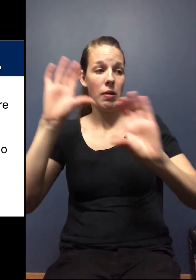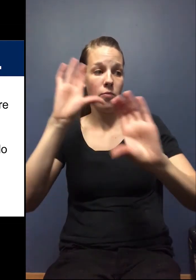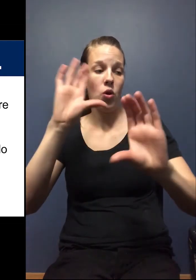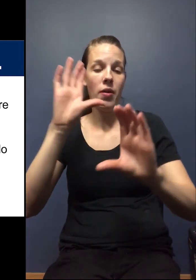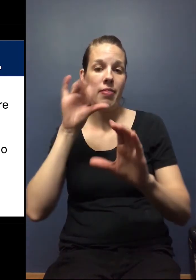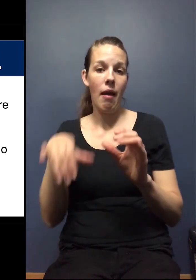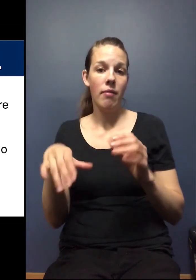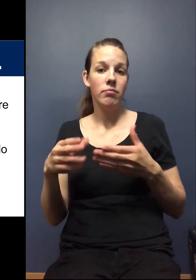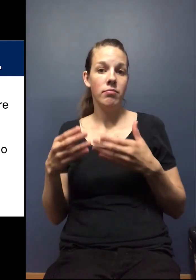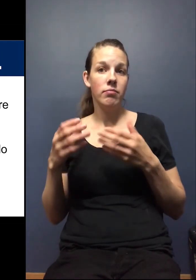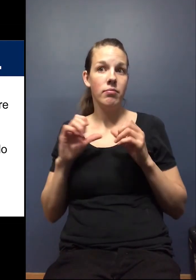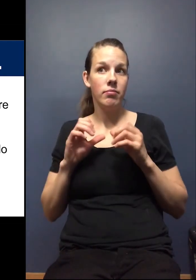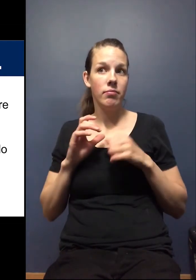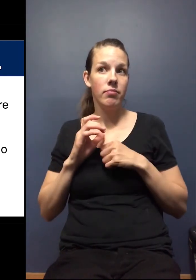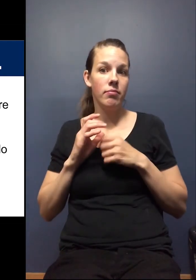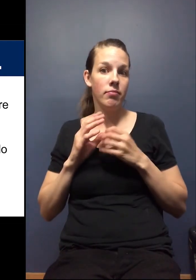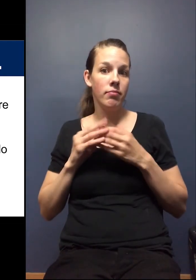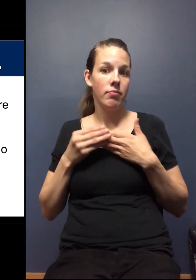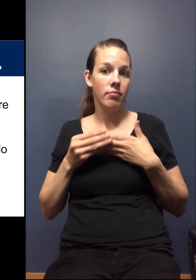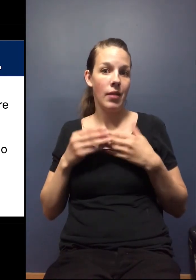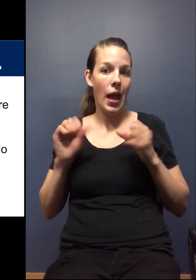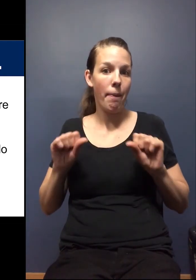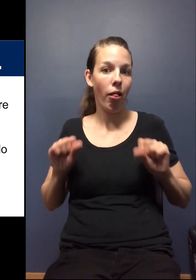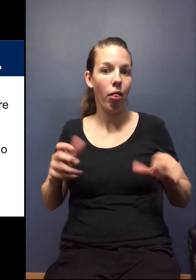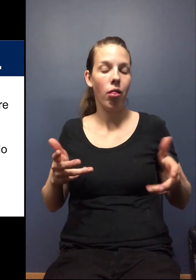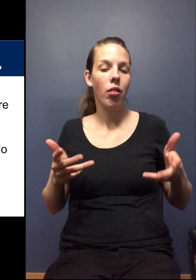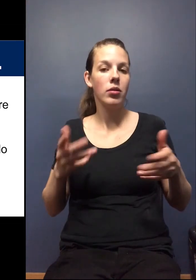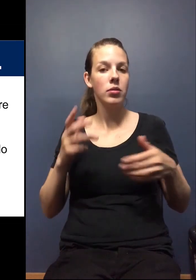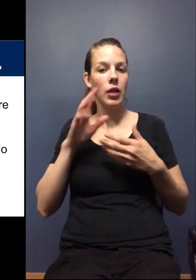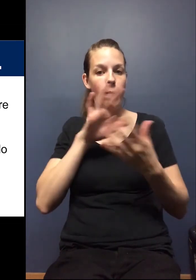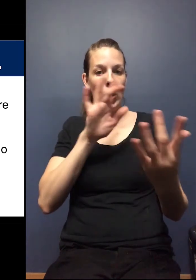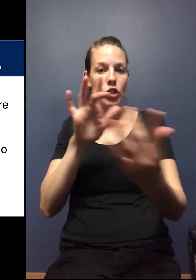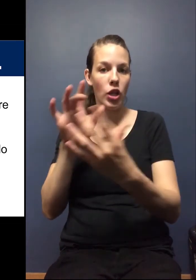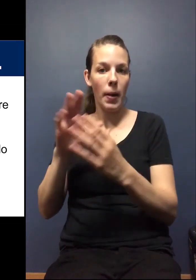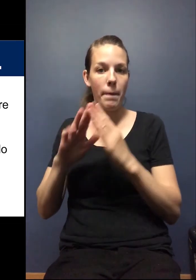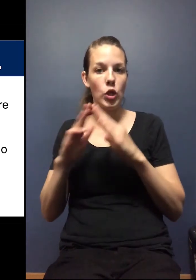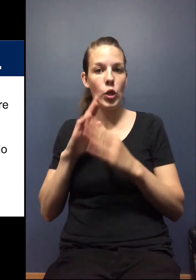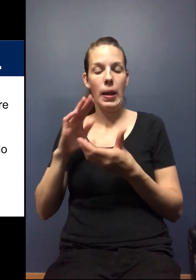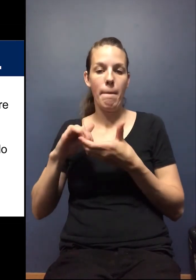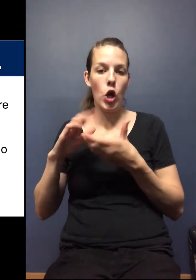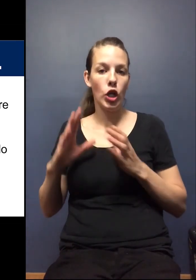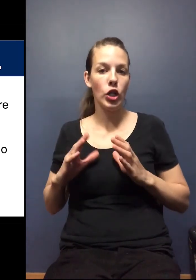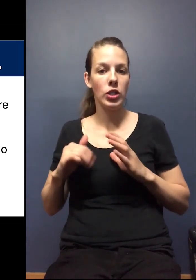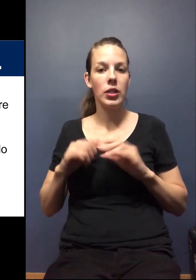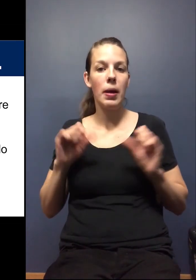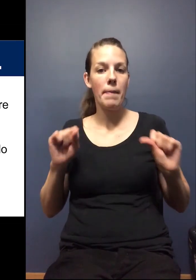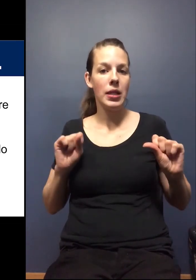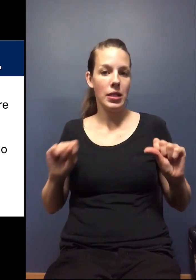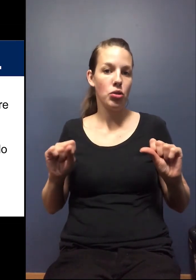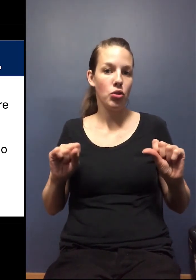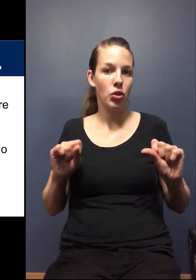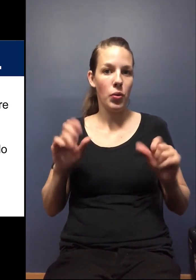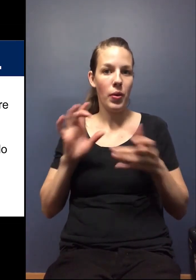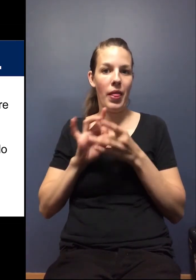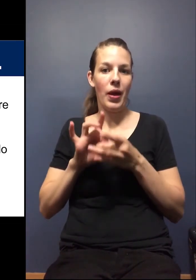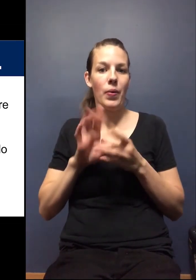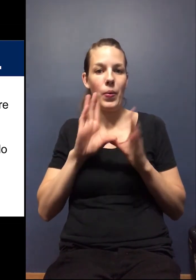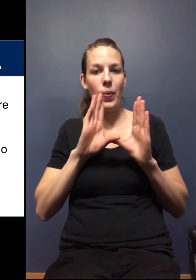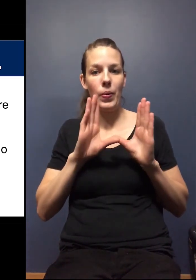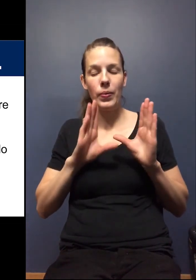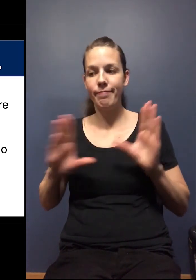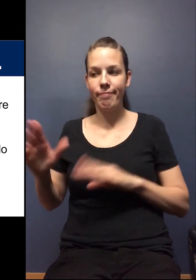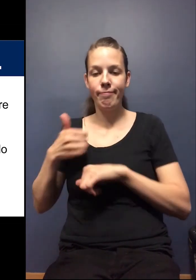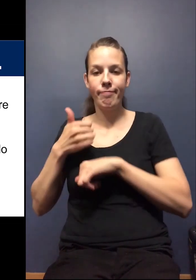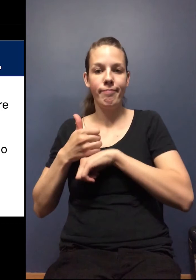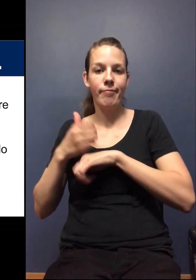feasibility on and see if we'd be able to, um, reach out to one of our community partners potentially around organizing a